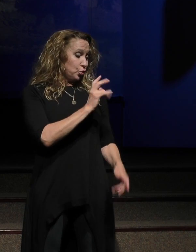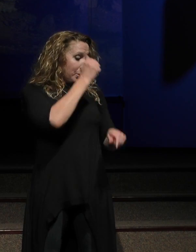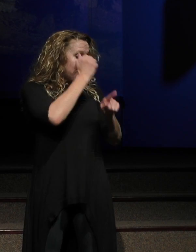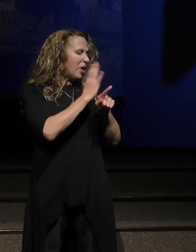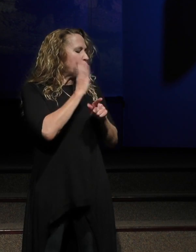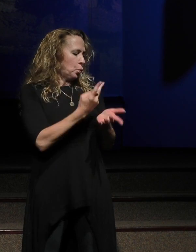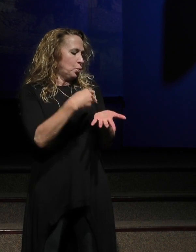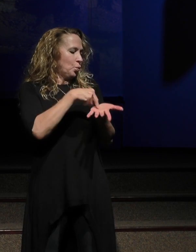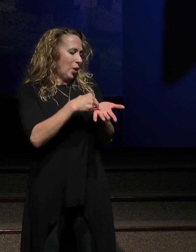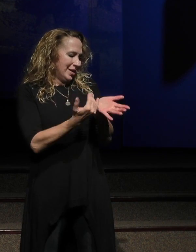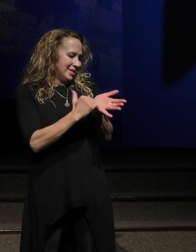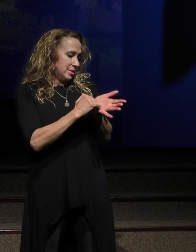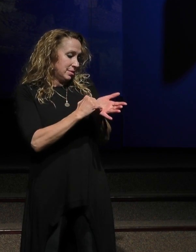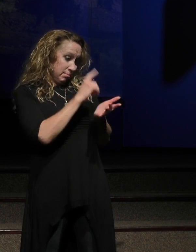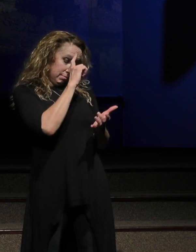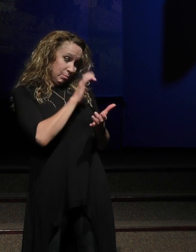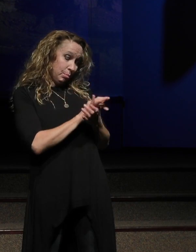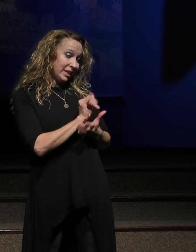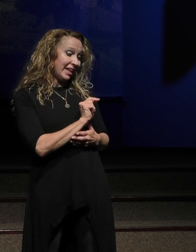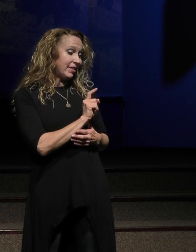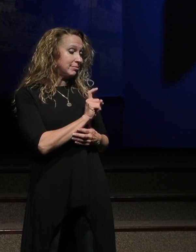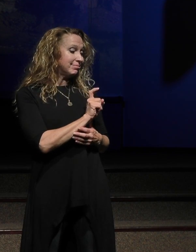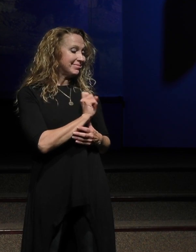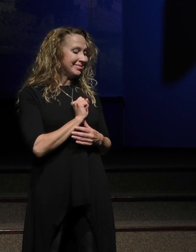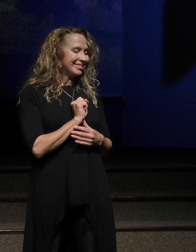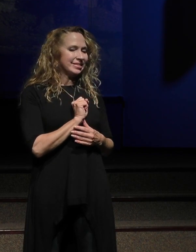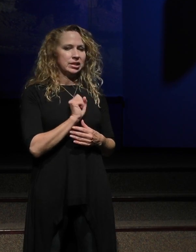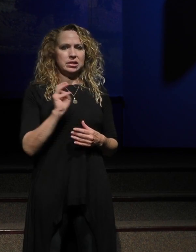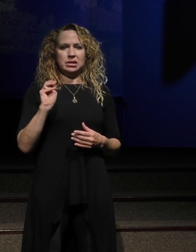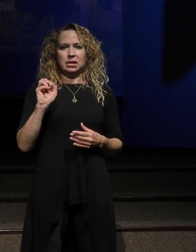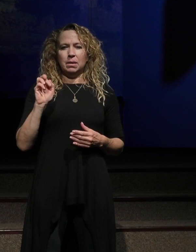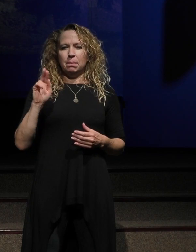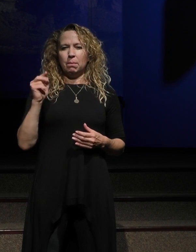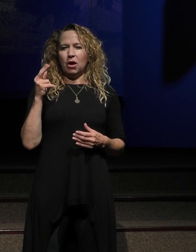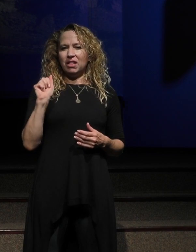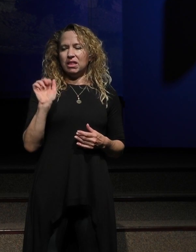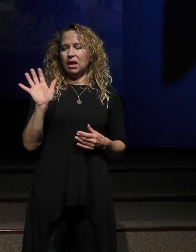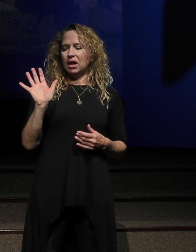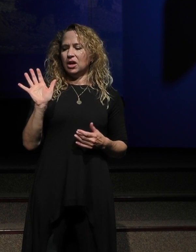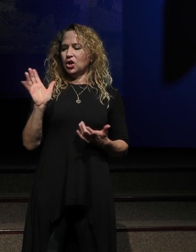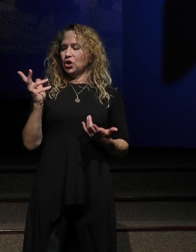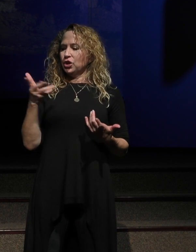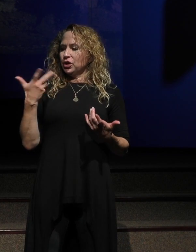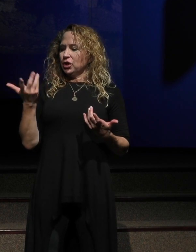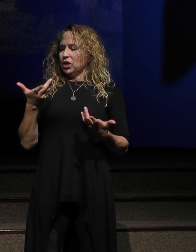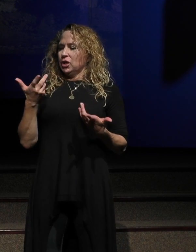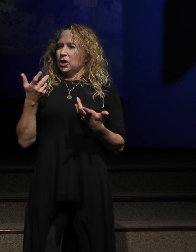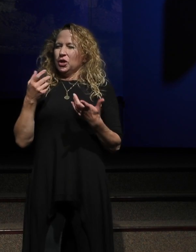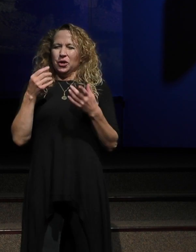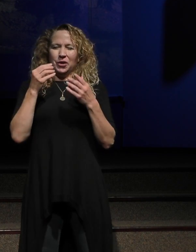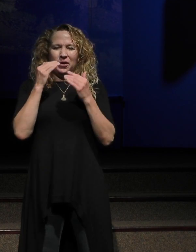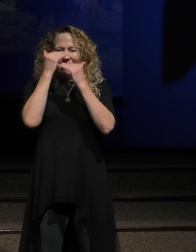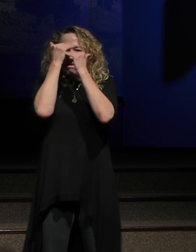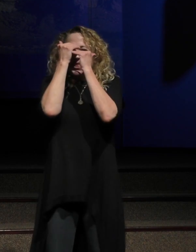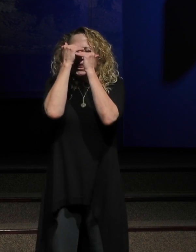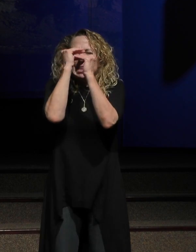again. Do you believe this, Martha? Martha has this, this, this, this little view.